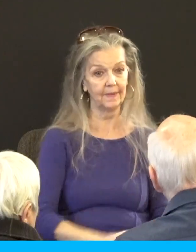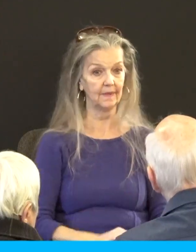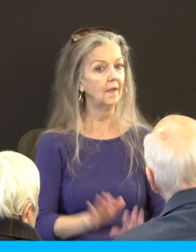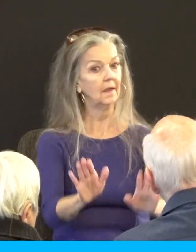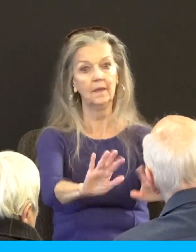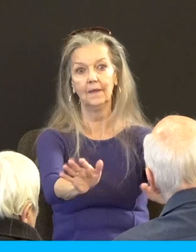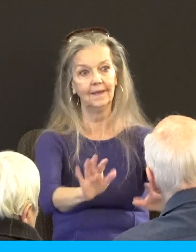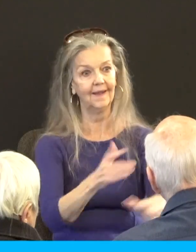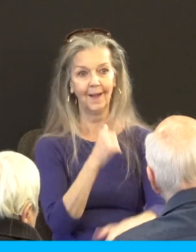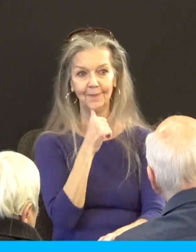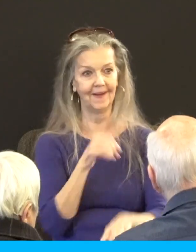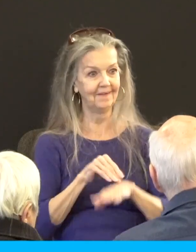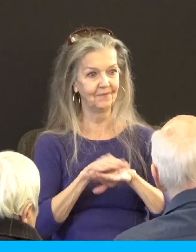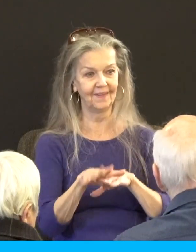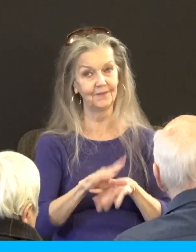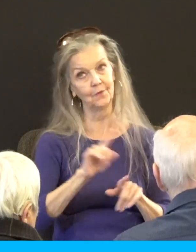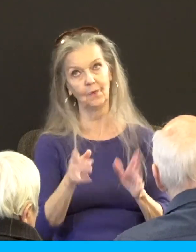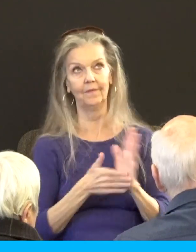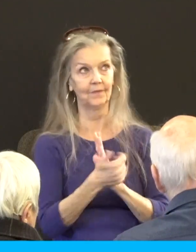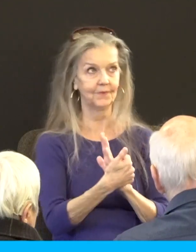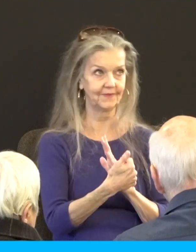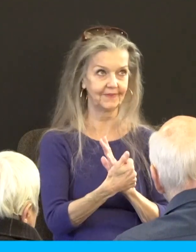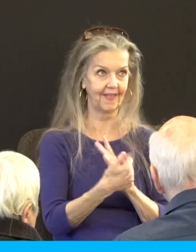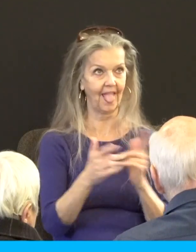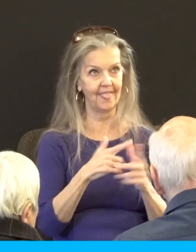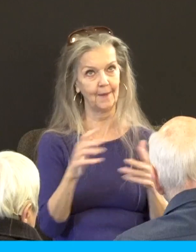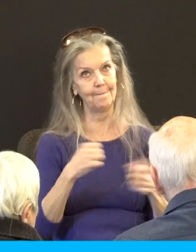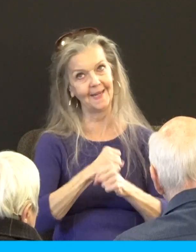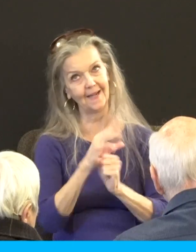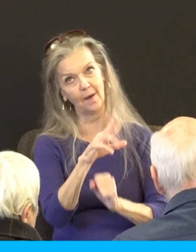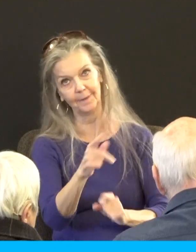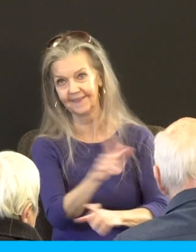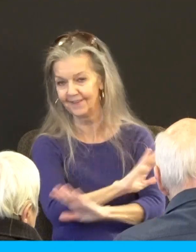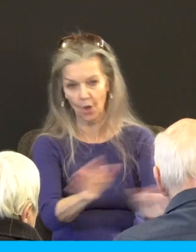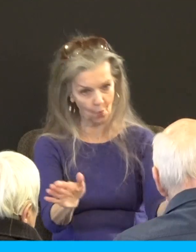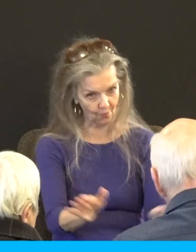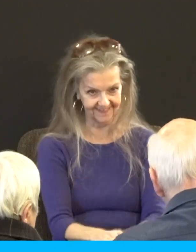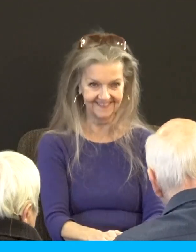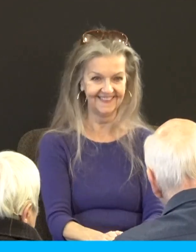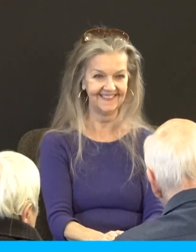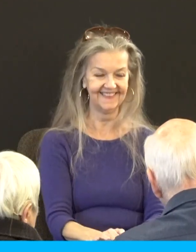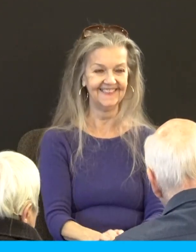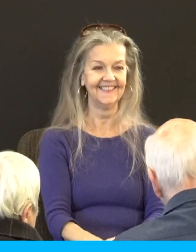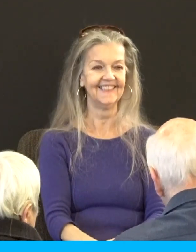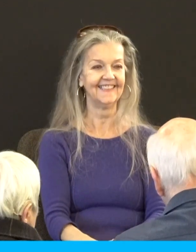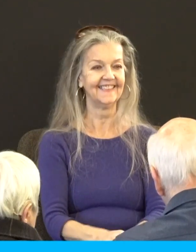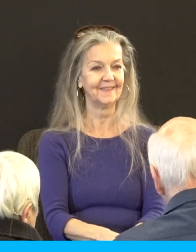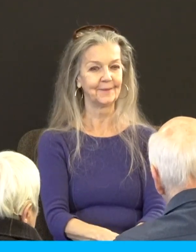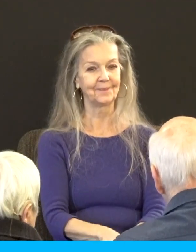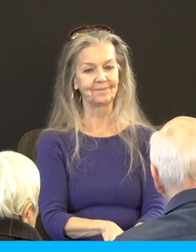you know to spice up your marriage here's an idea why don't you run out get an affair with that neighbor and then show up in my office and we'll sort it out no